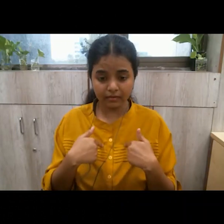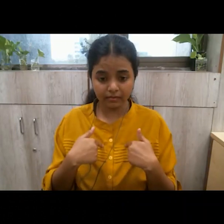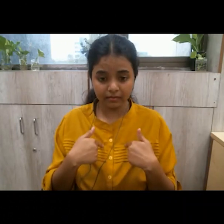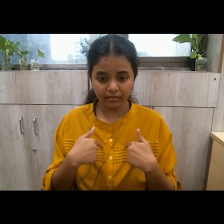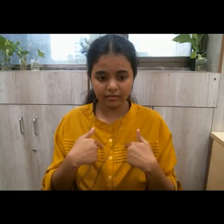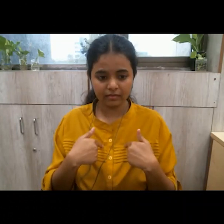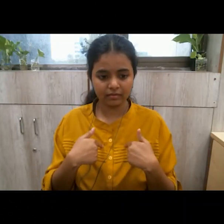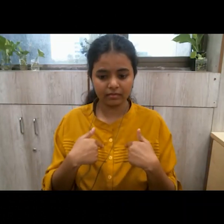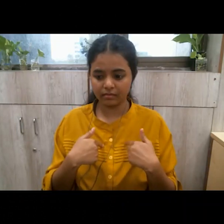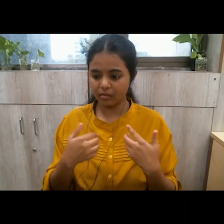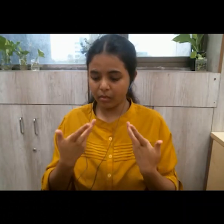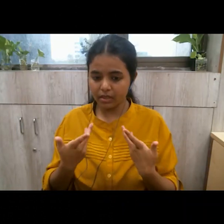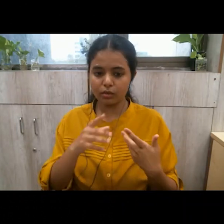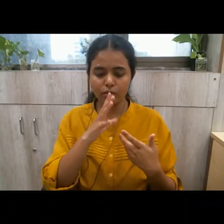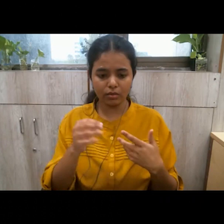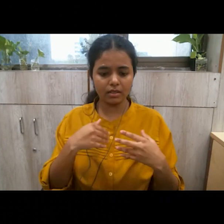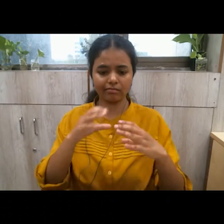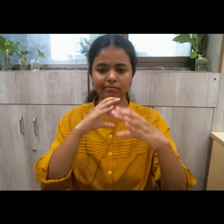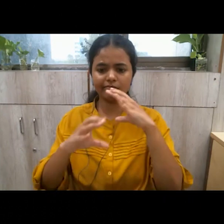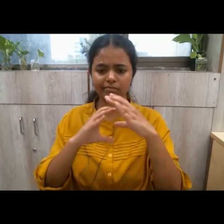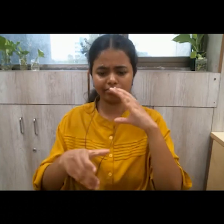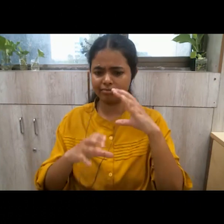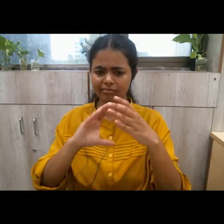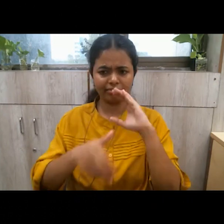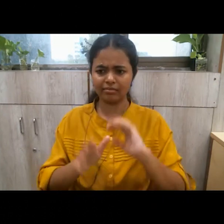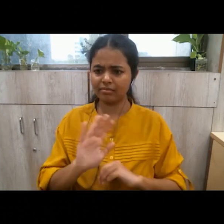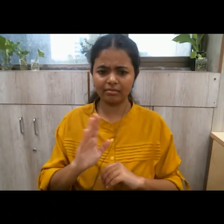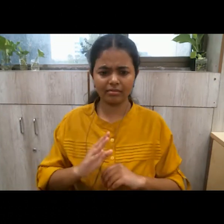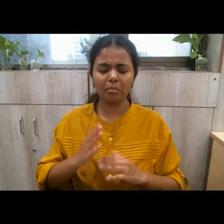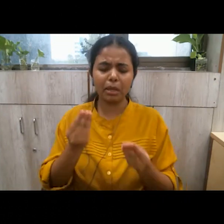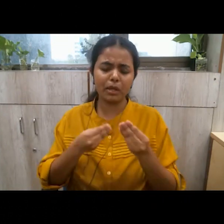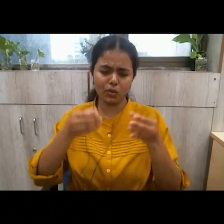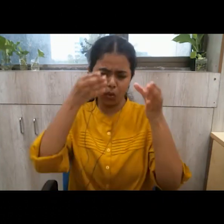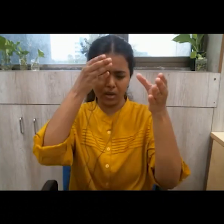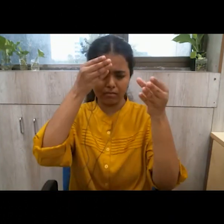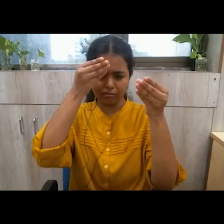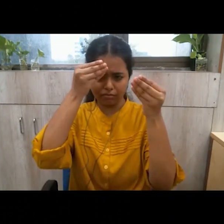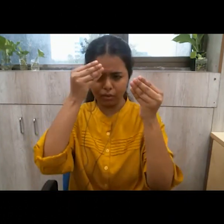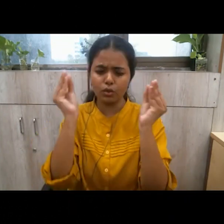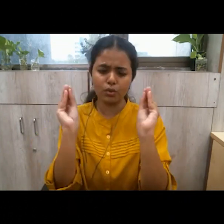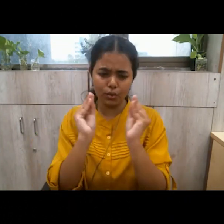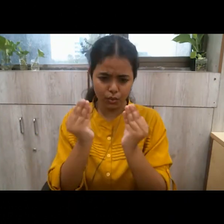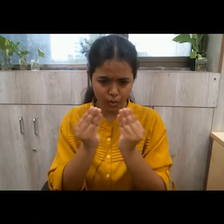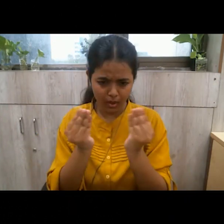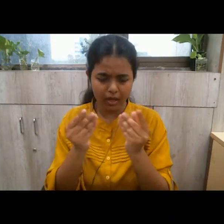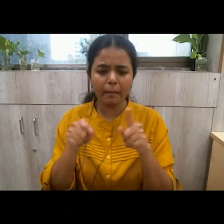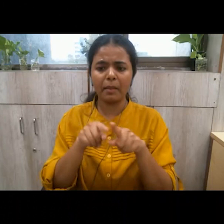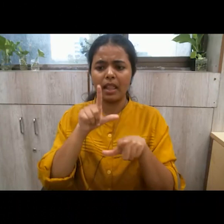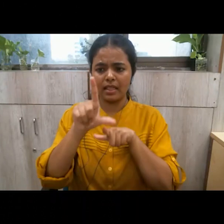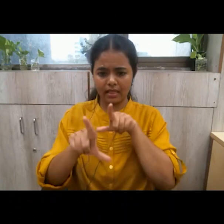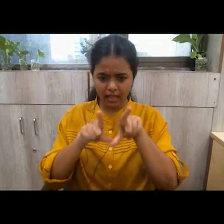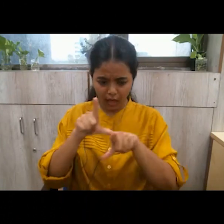a hindrance to my communication with you my lack of knowledge might be my lack of control over my language